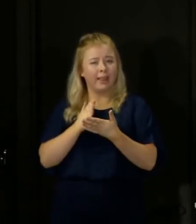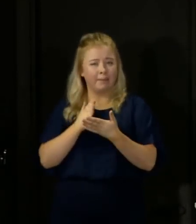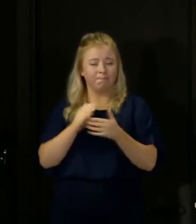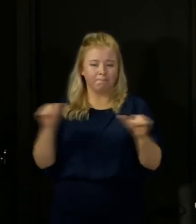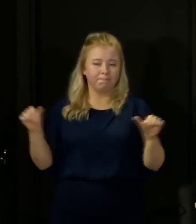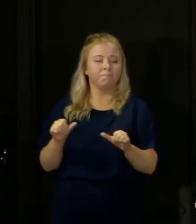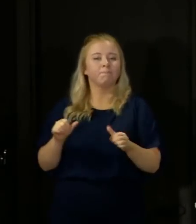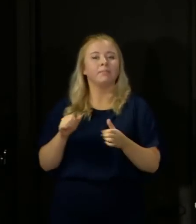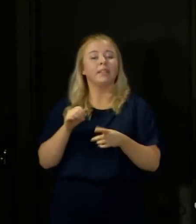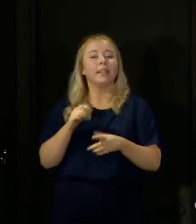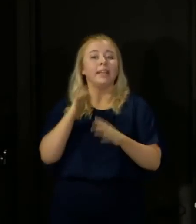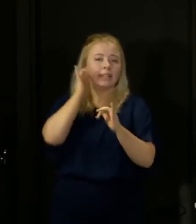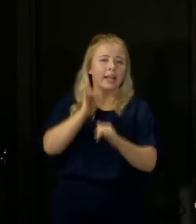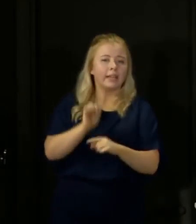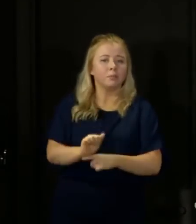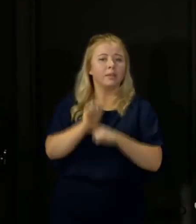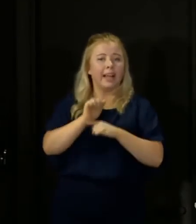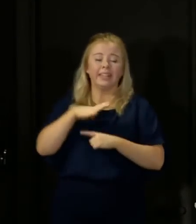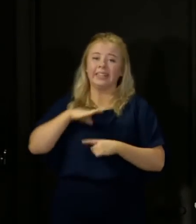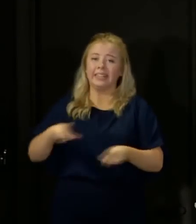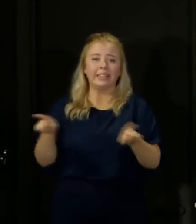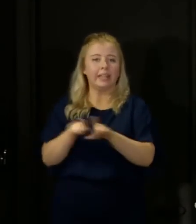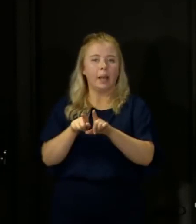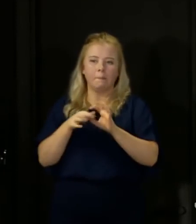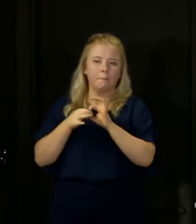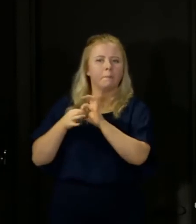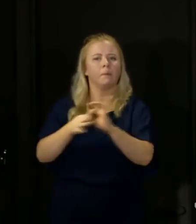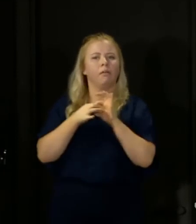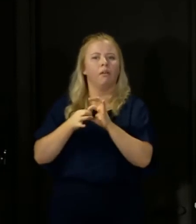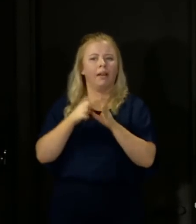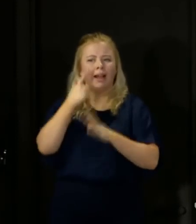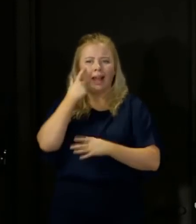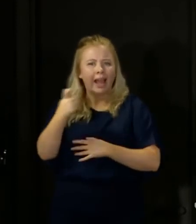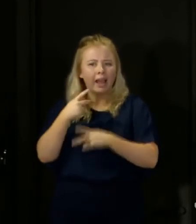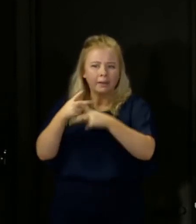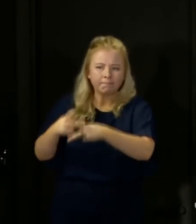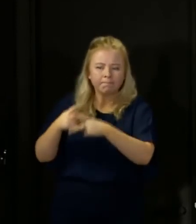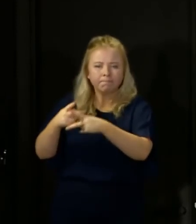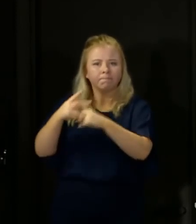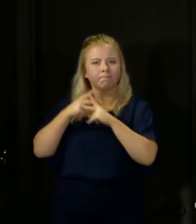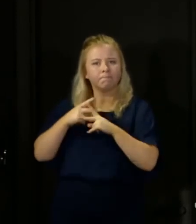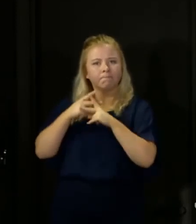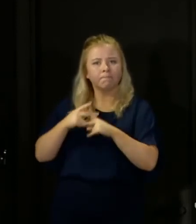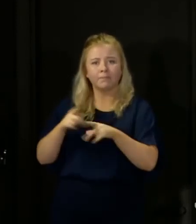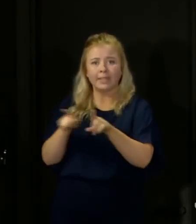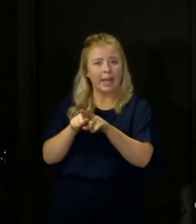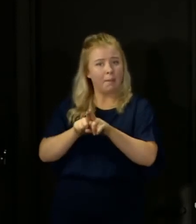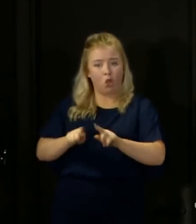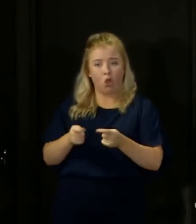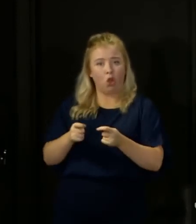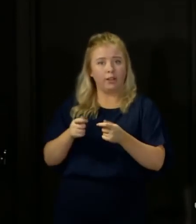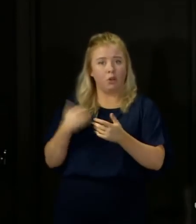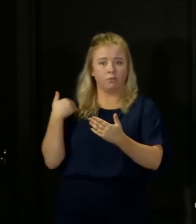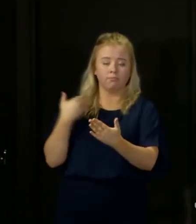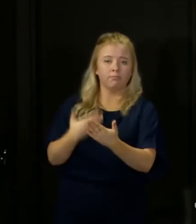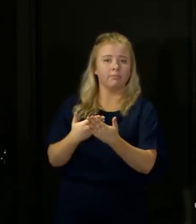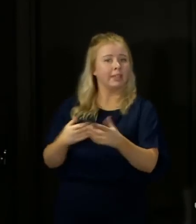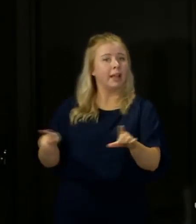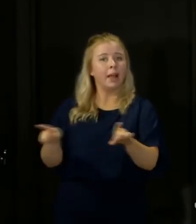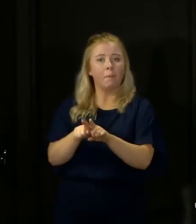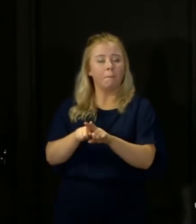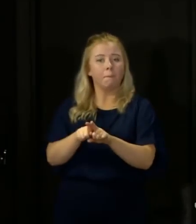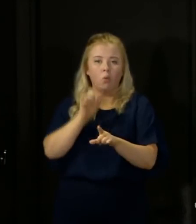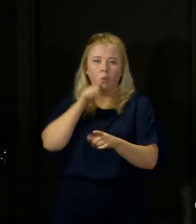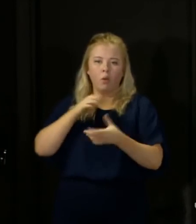require exactly the same spirit of solidarity and care for each other as lockdown has done. It will be